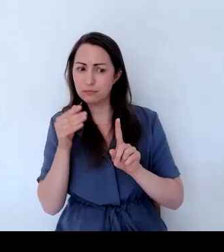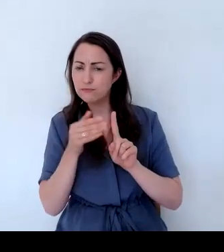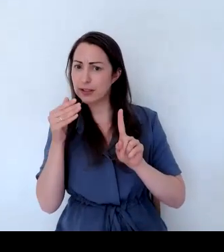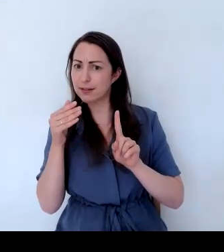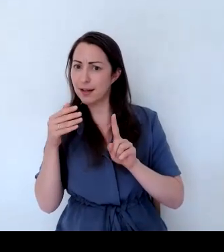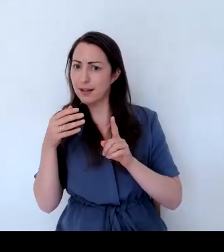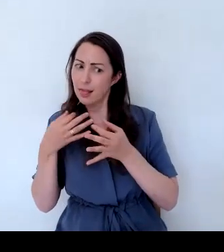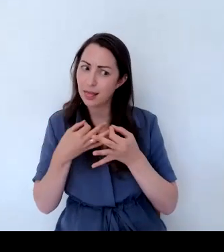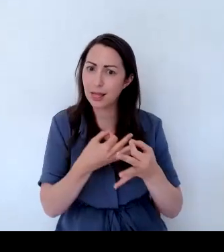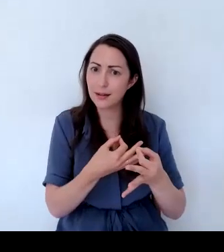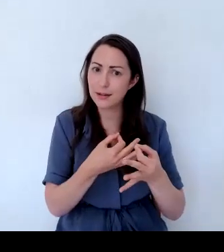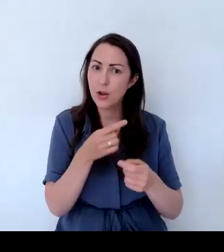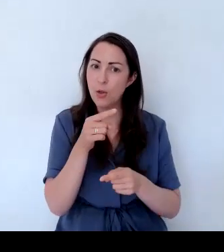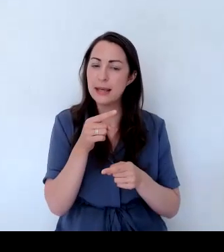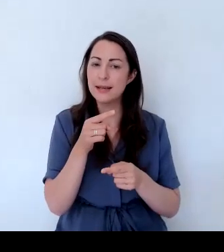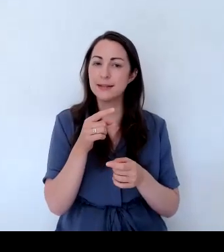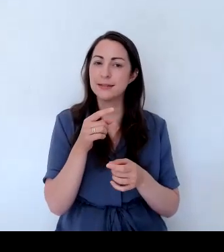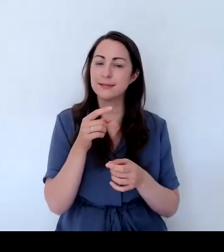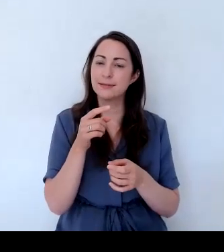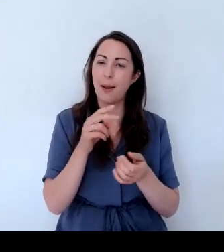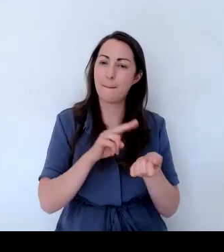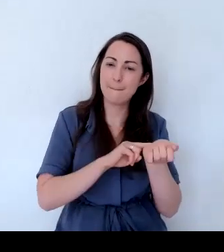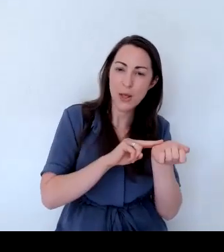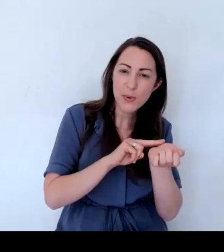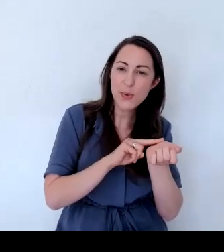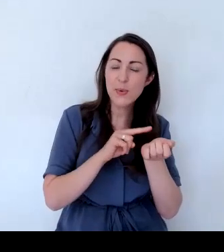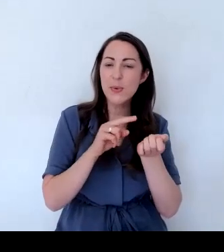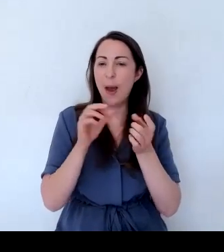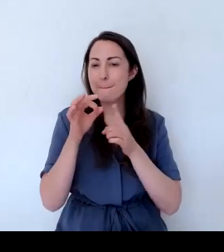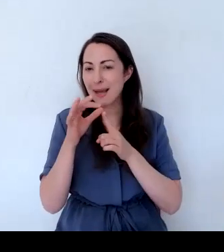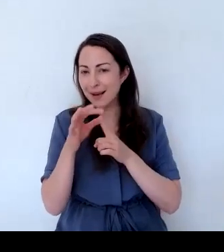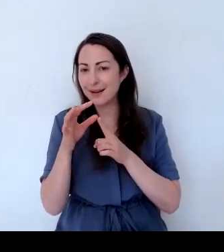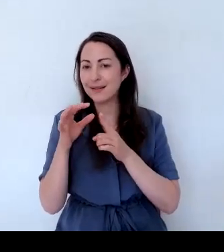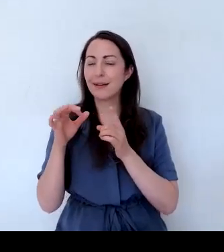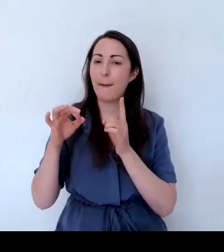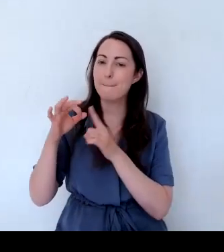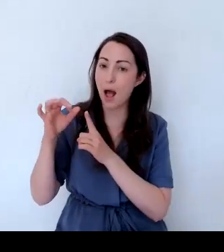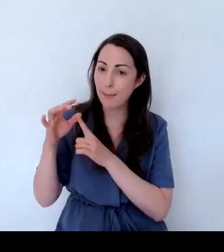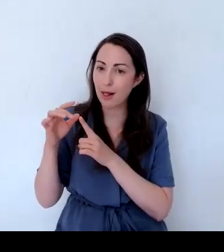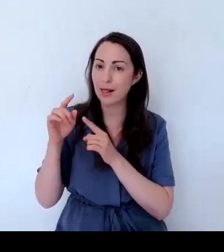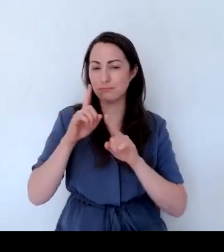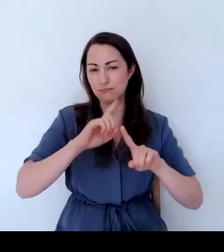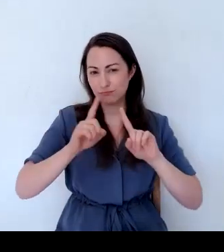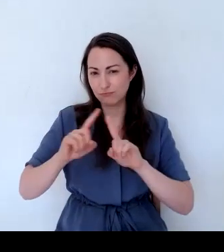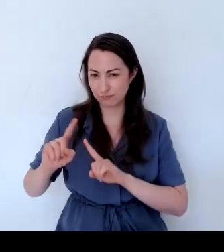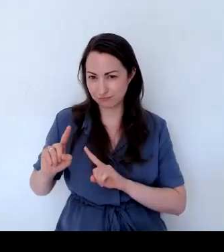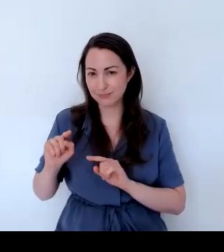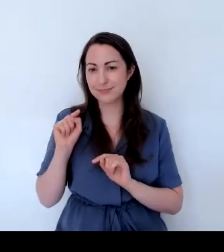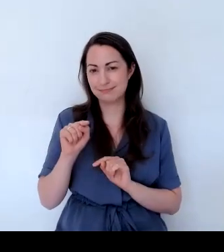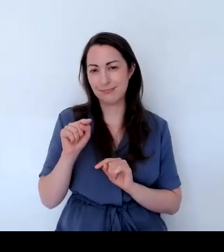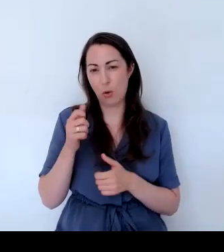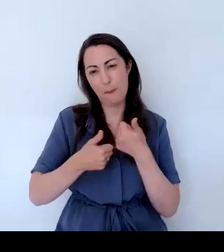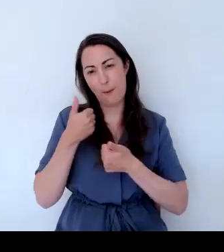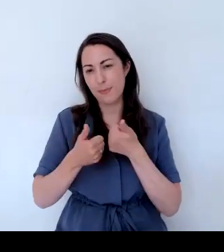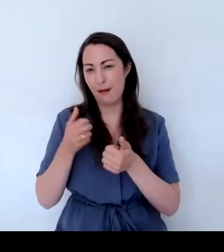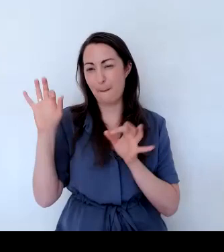Which we know are really popular colours. And then we've got Dianthus. And